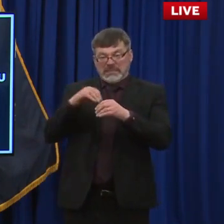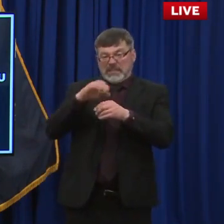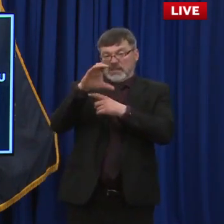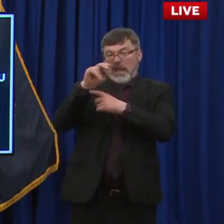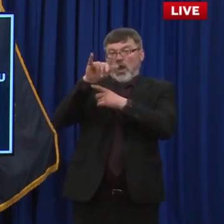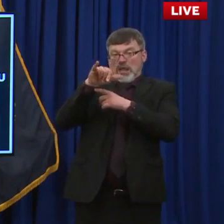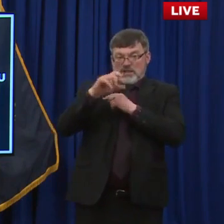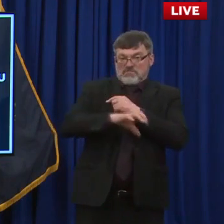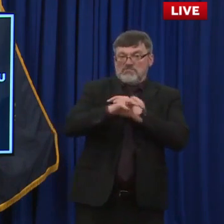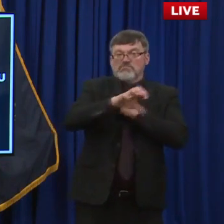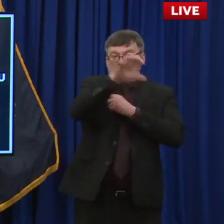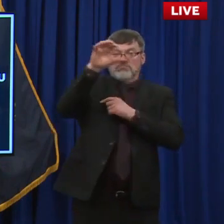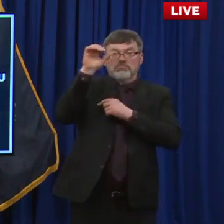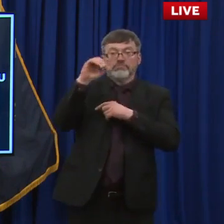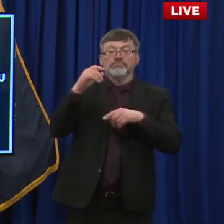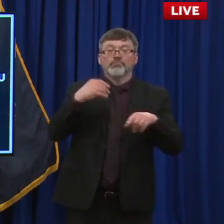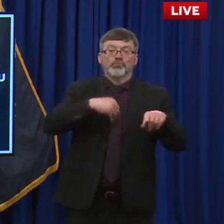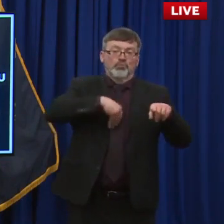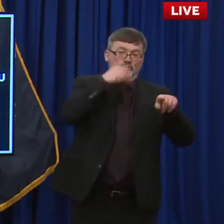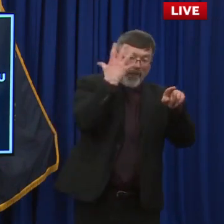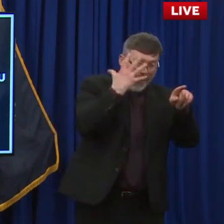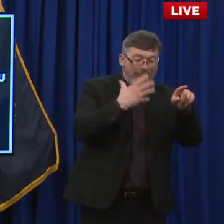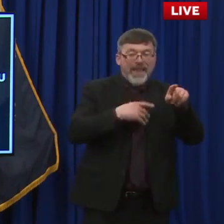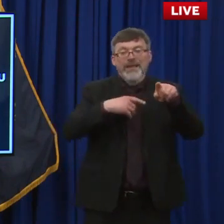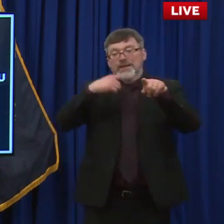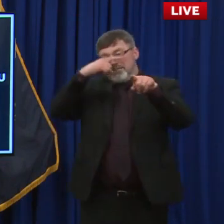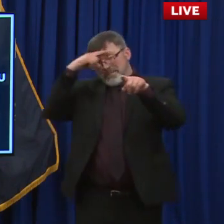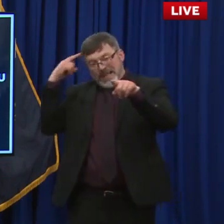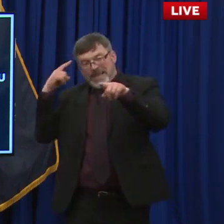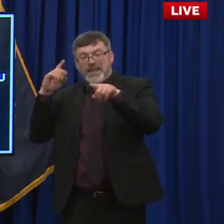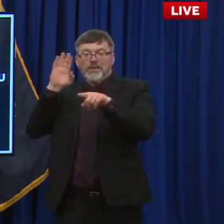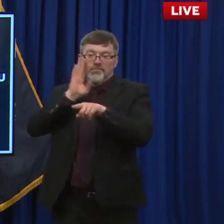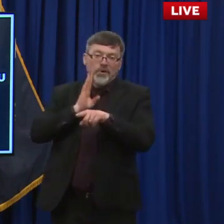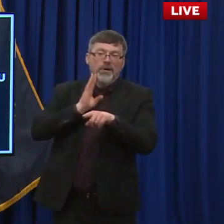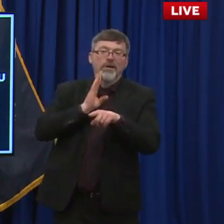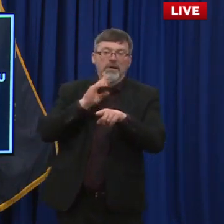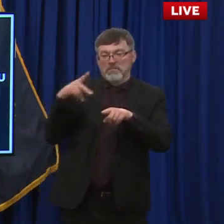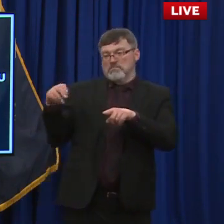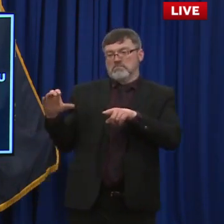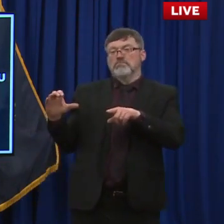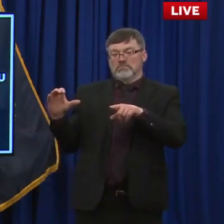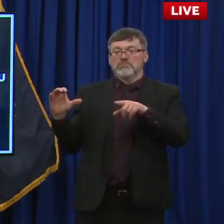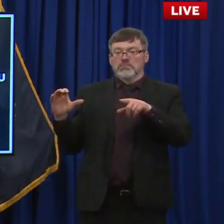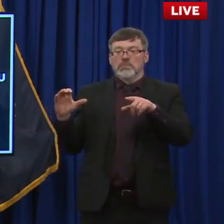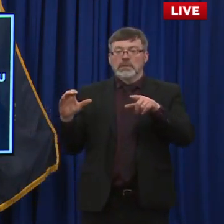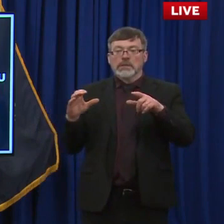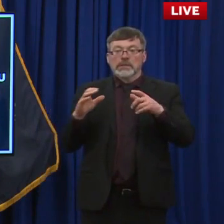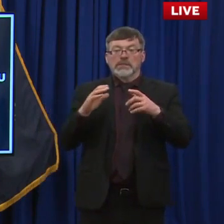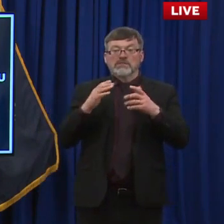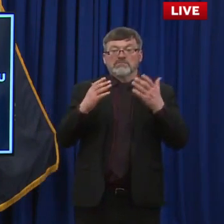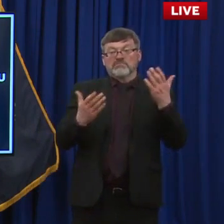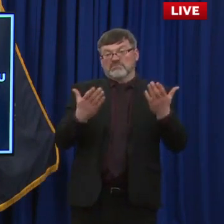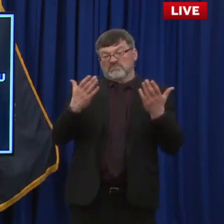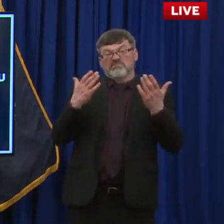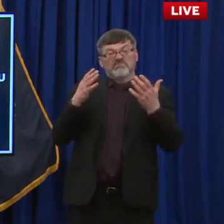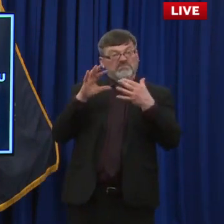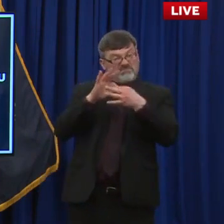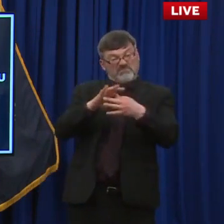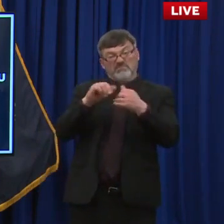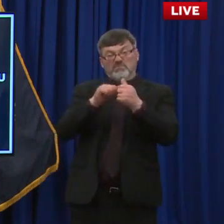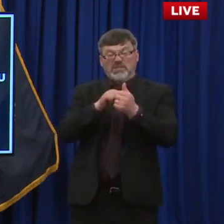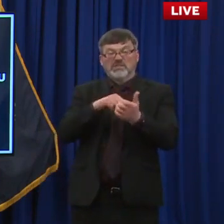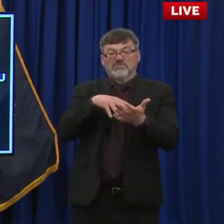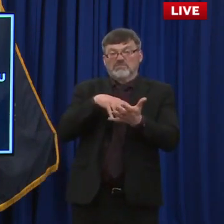that have nothing to do with vulnerable populations. Some of it could have to do with vulnerable populations. But for example, when we rolled out phase 1a,